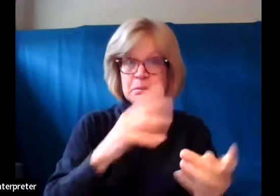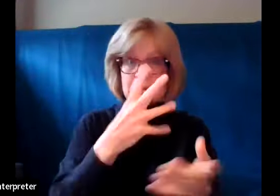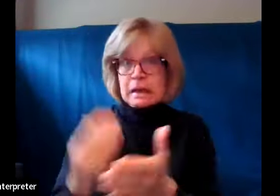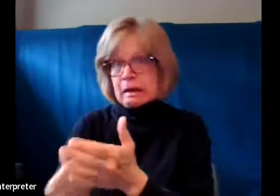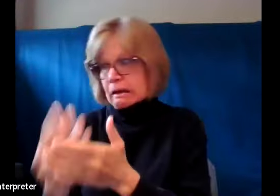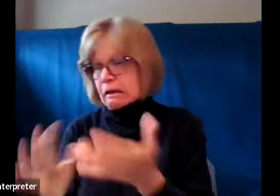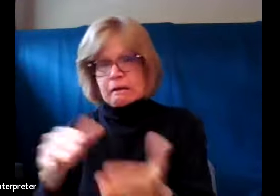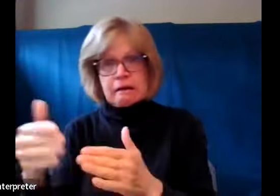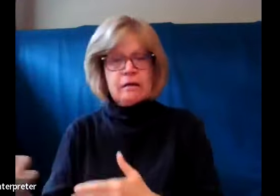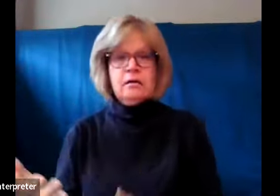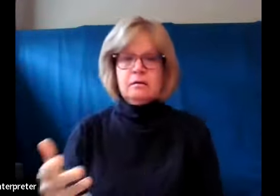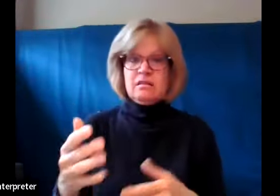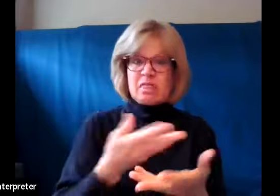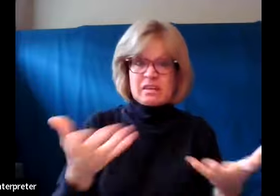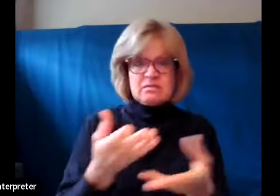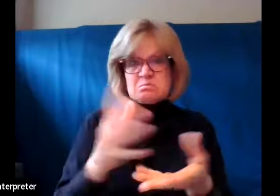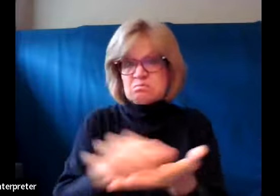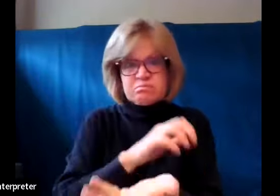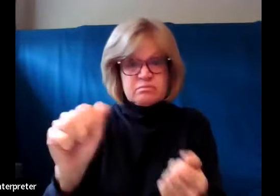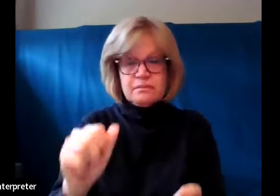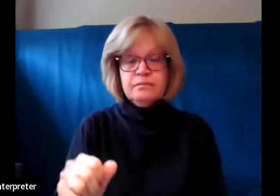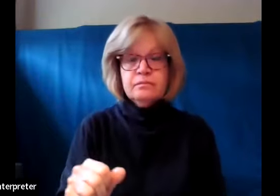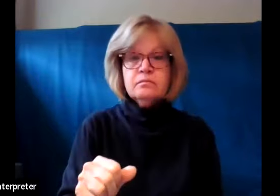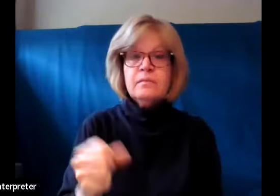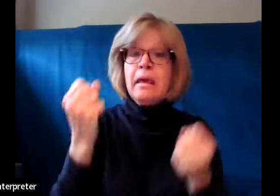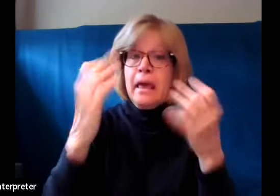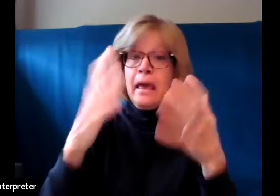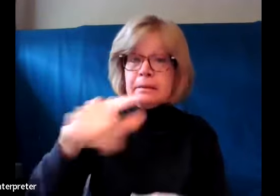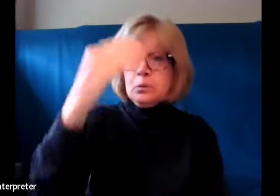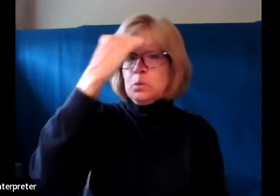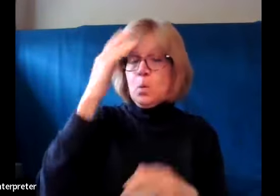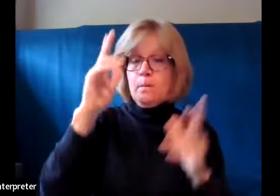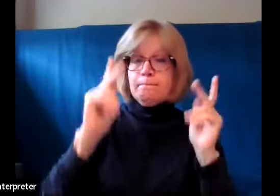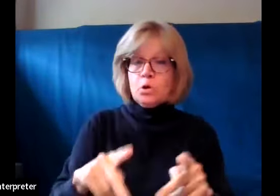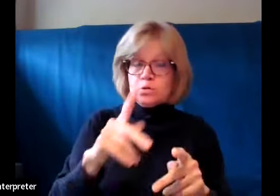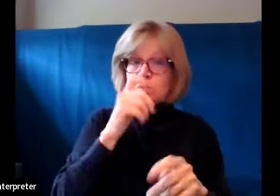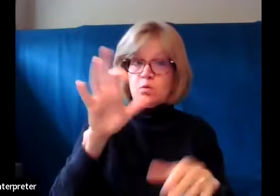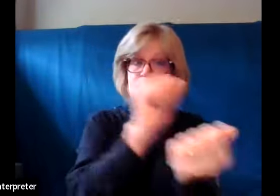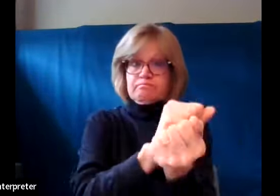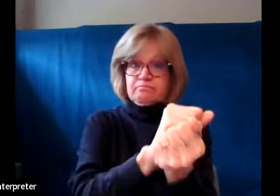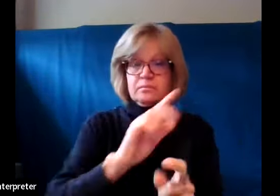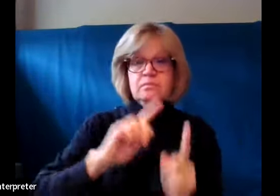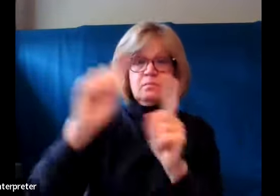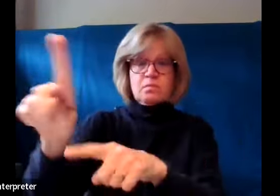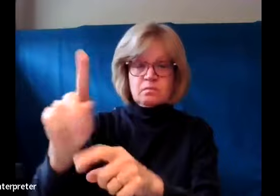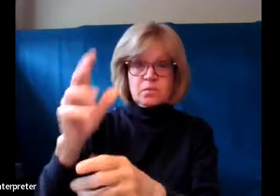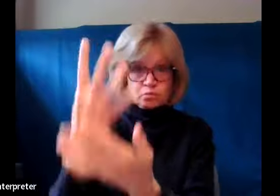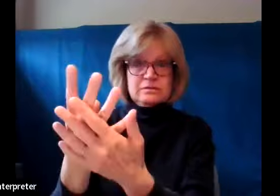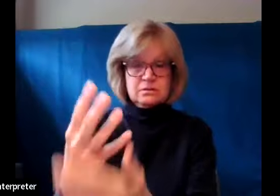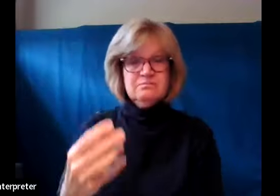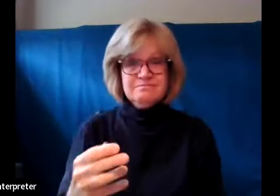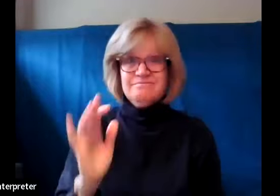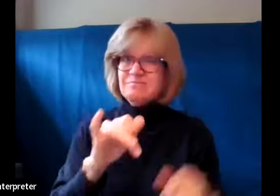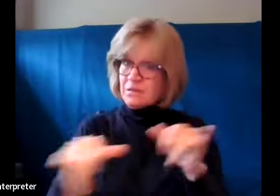How many of us know someone who at some point has been arrested and imprisoned? It's actually a pretty common thing in the United